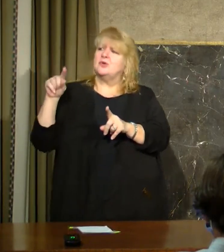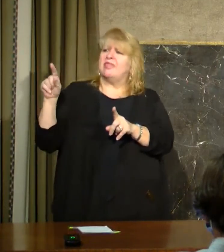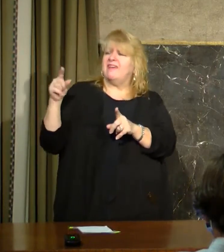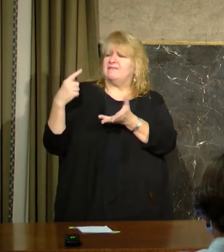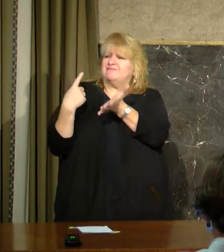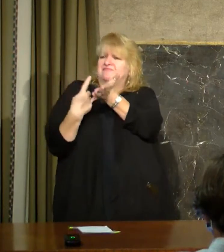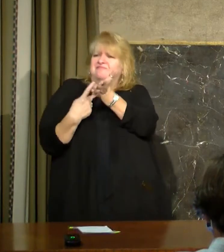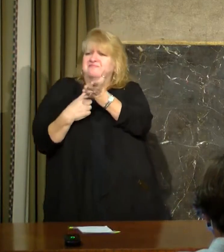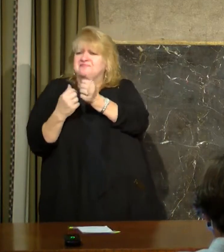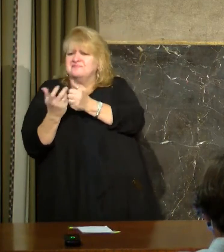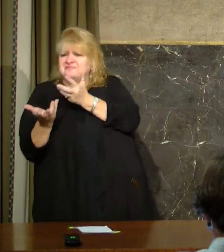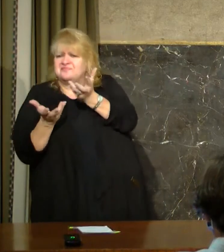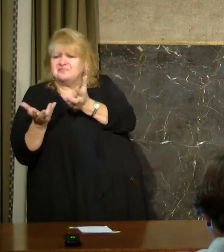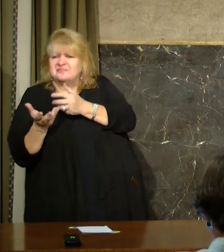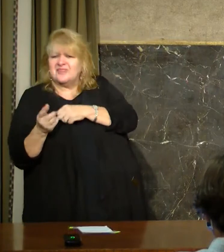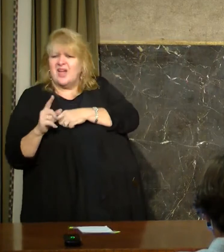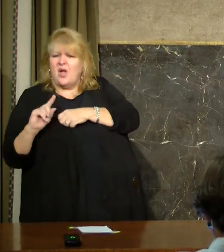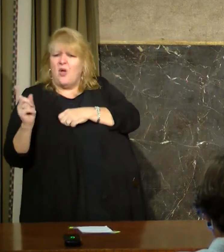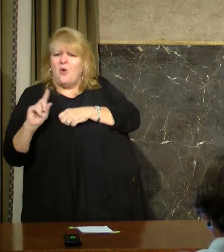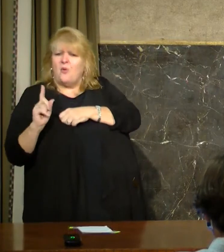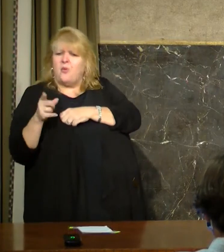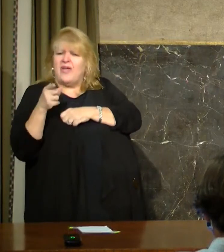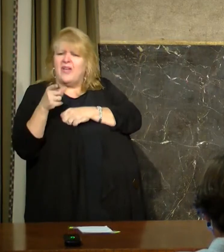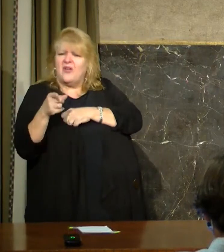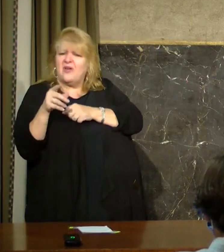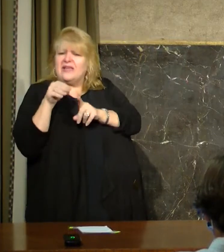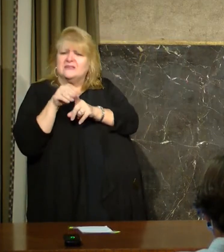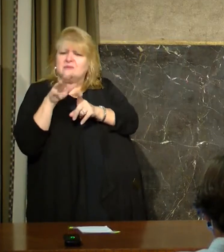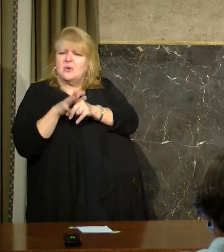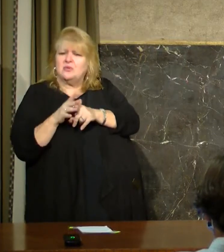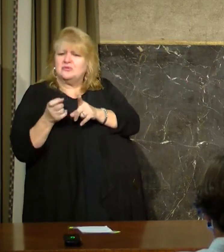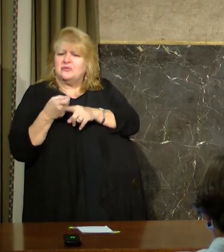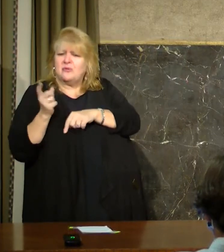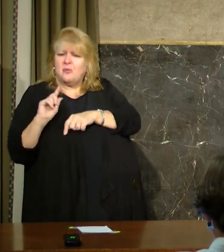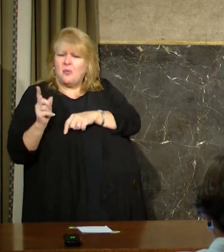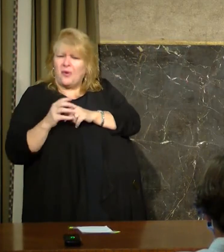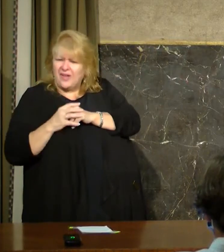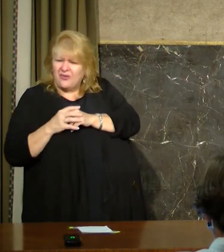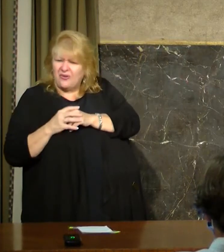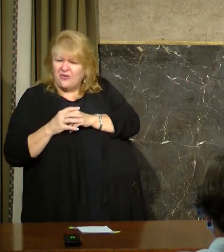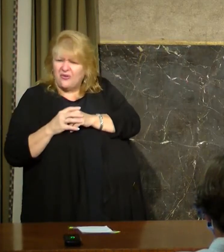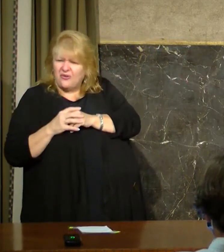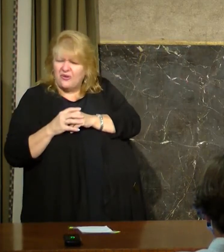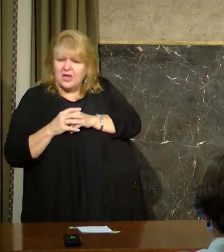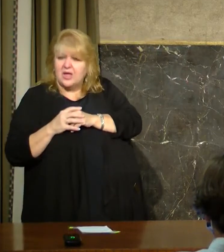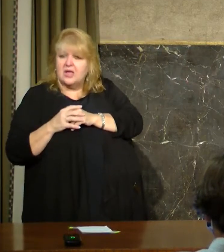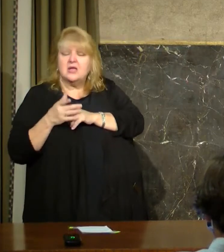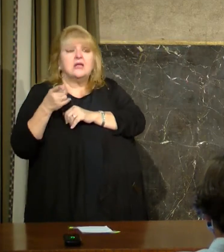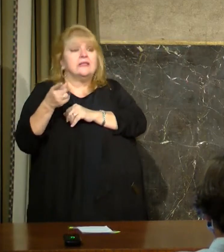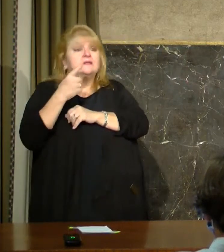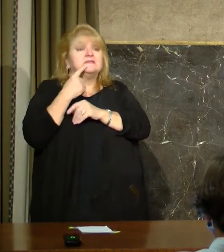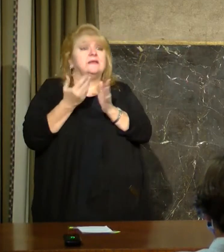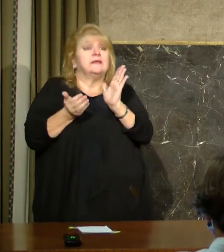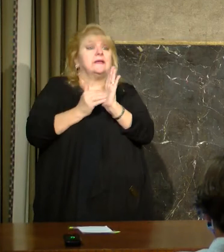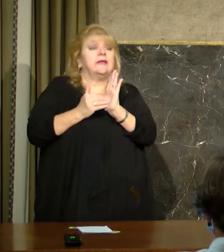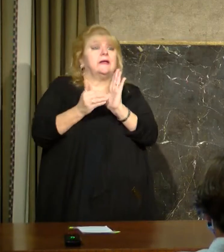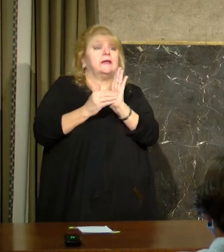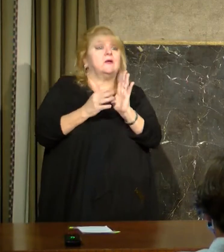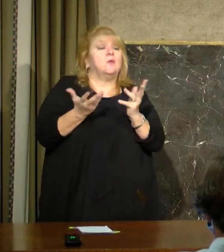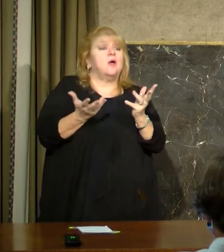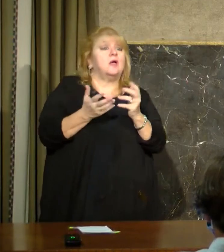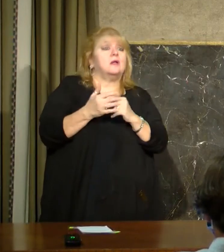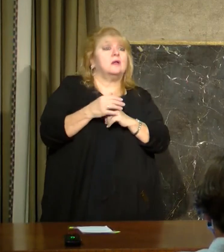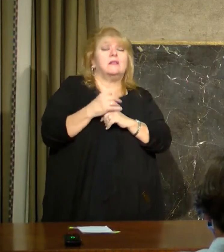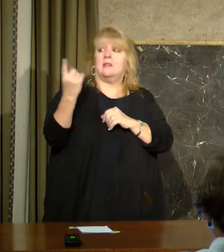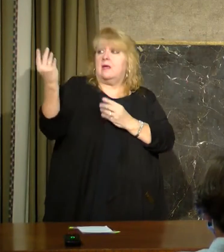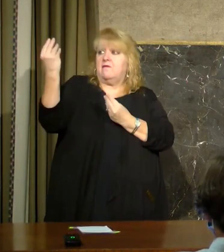to try to figure out where are you being exposed to the virus. And what they said over and over to me on the phone this